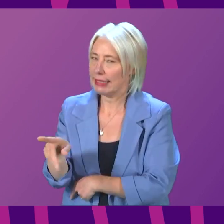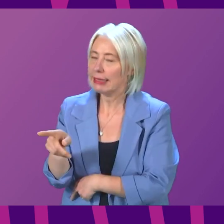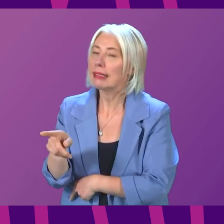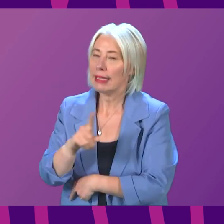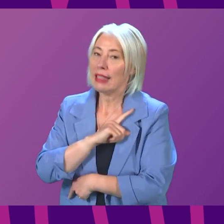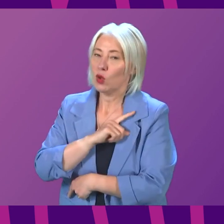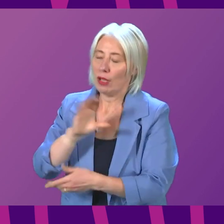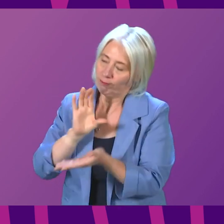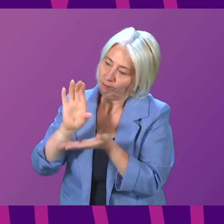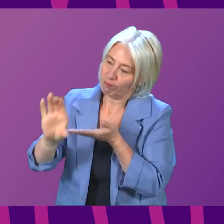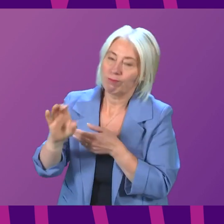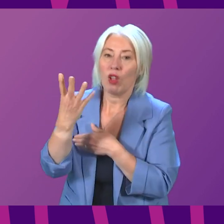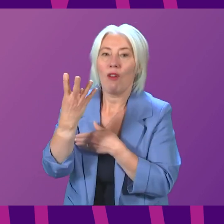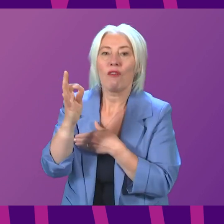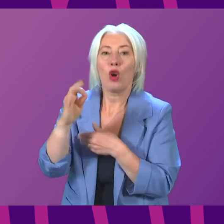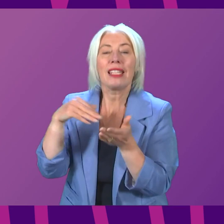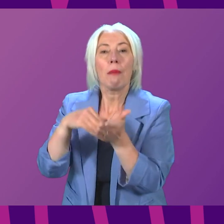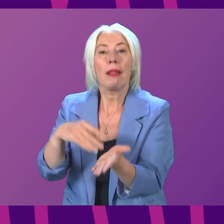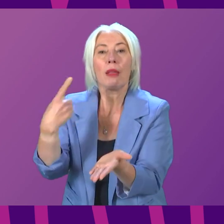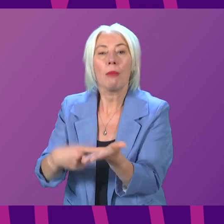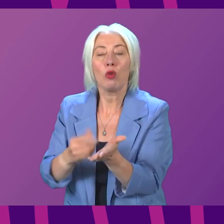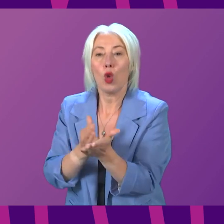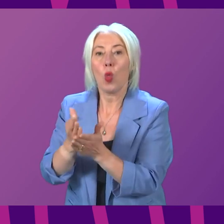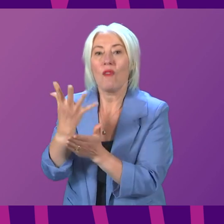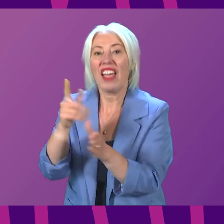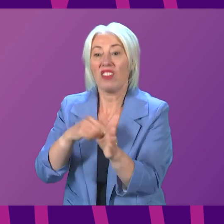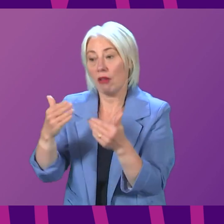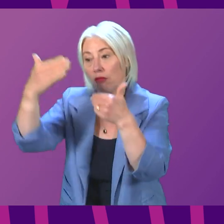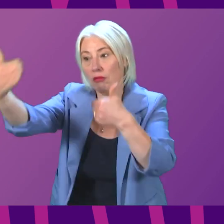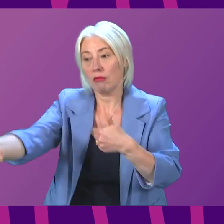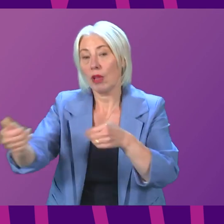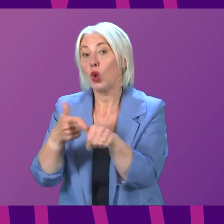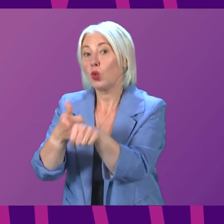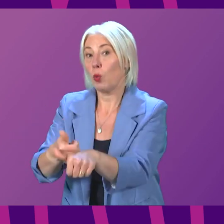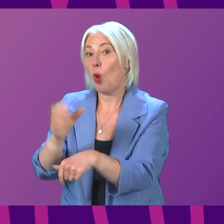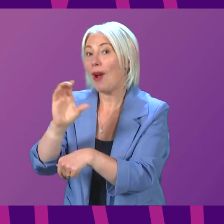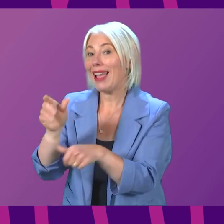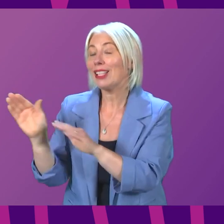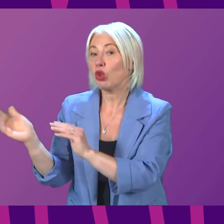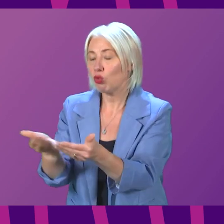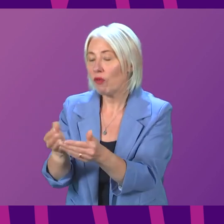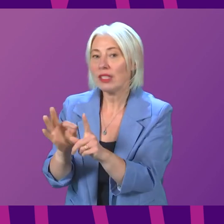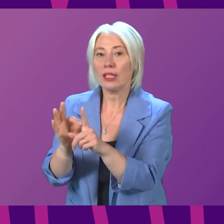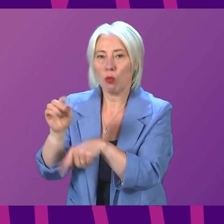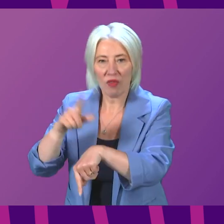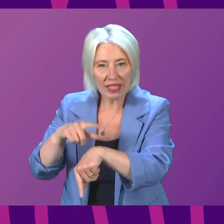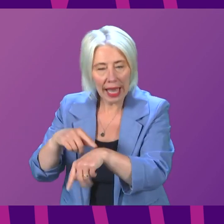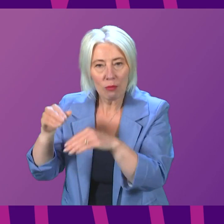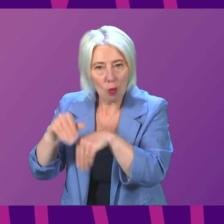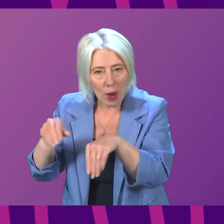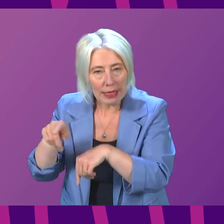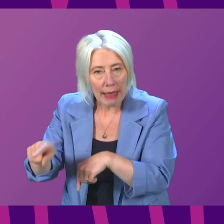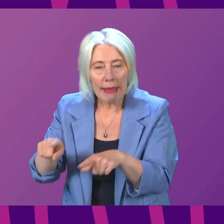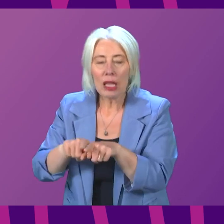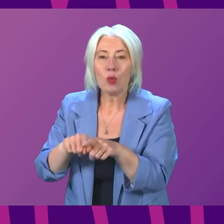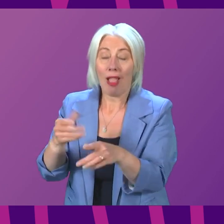why we are investing £40 million over five years to support cancer services, improve cancer waiting times. And, of course, to ensure